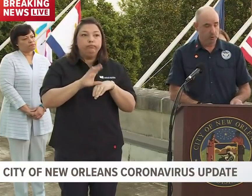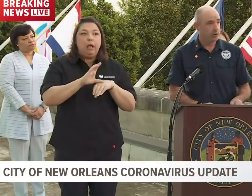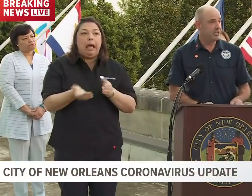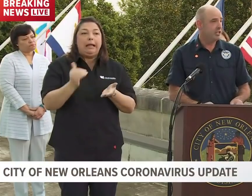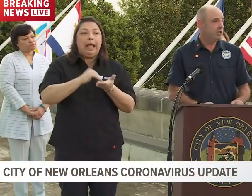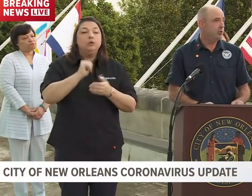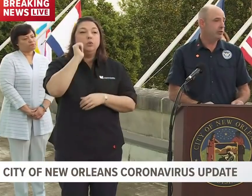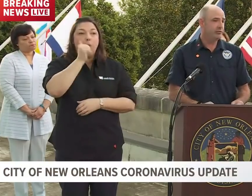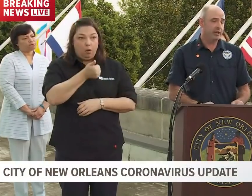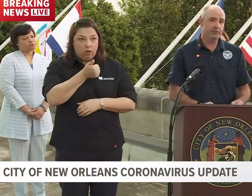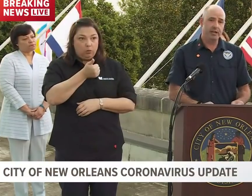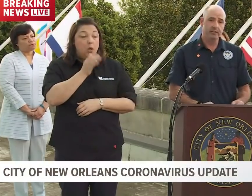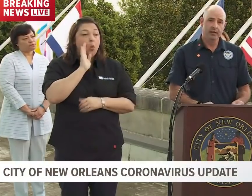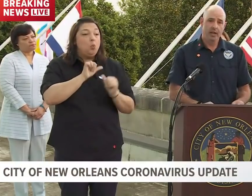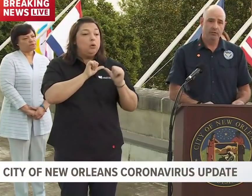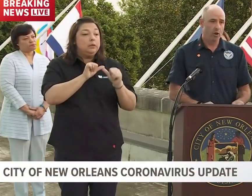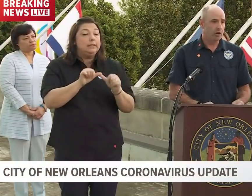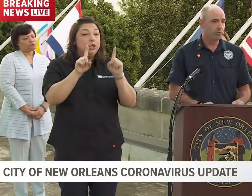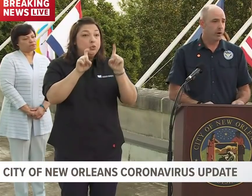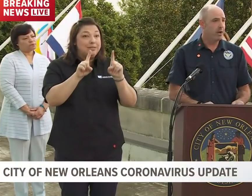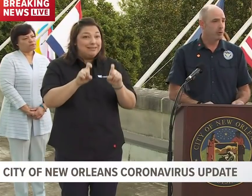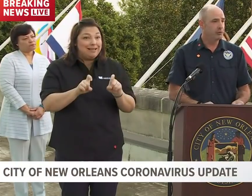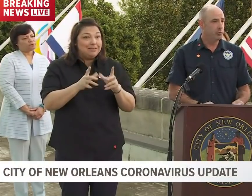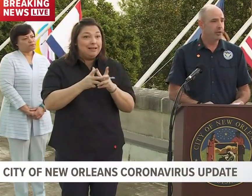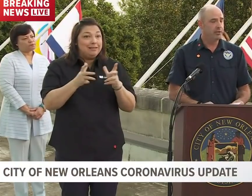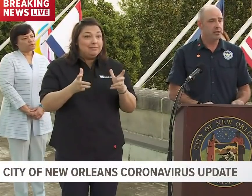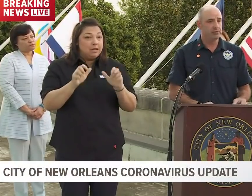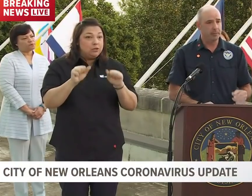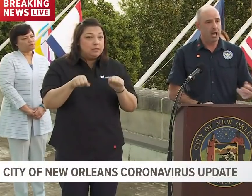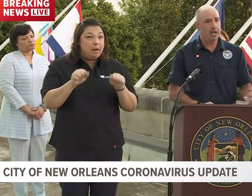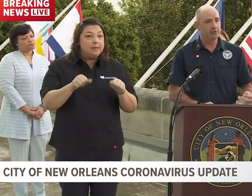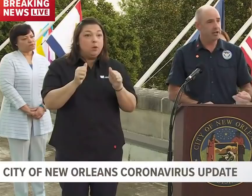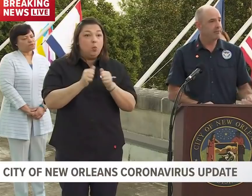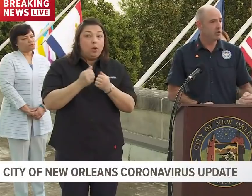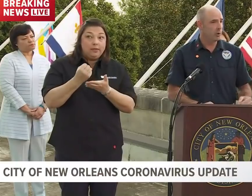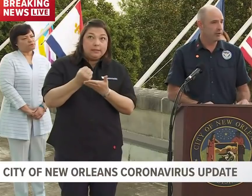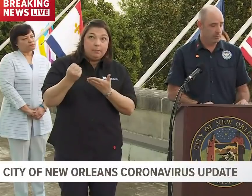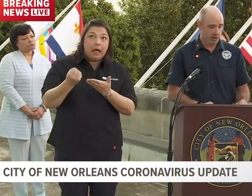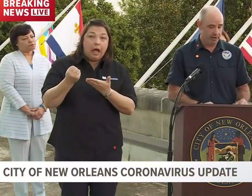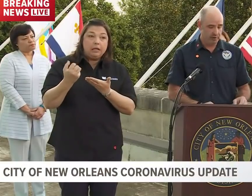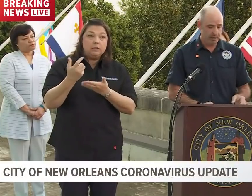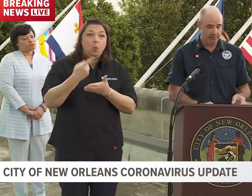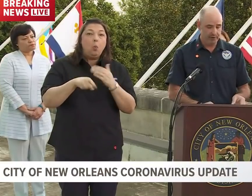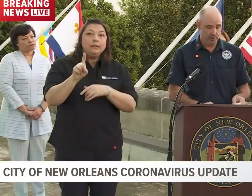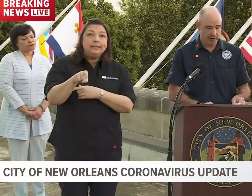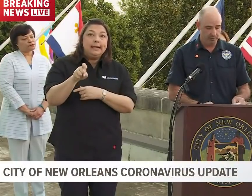So we will continue this testing as long as we are able to with the supplies and inventory that we are given by the federal government.